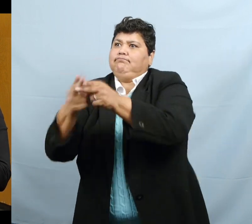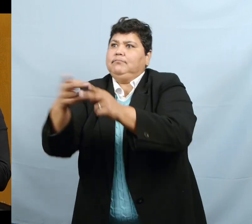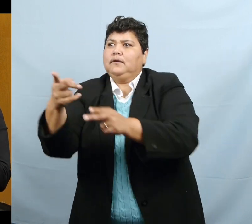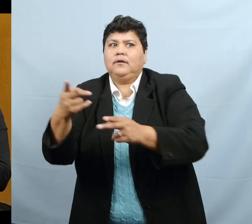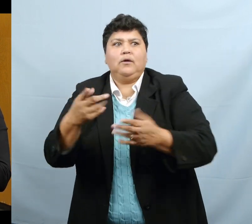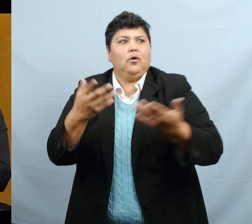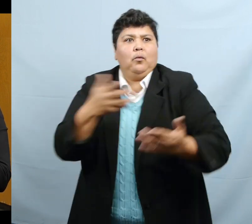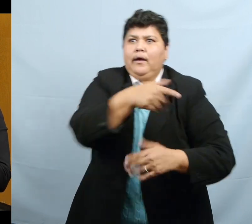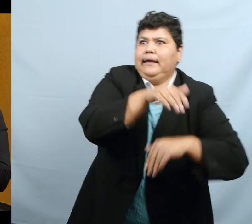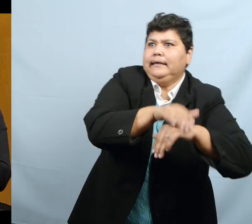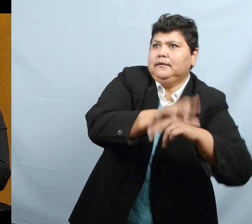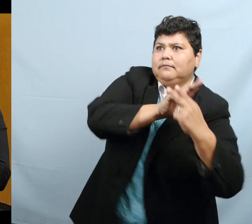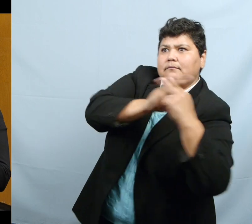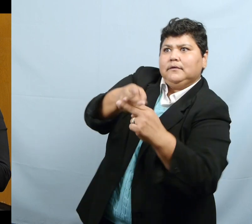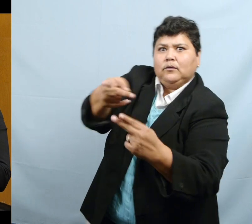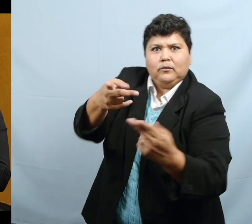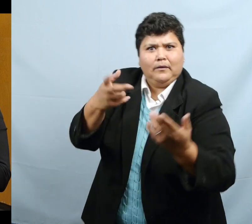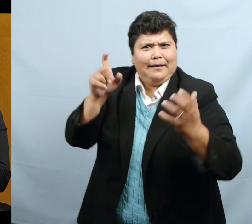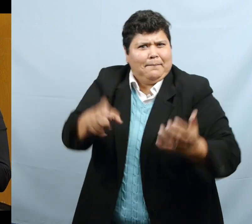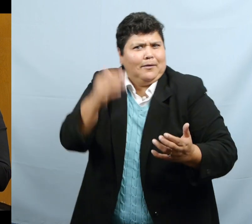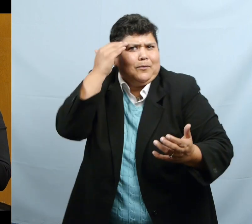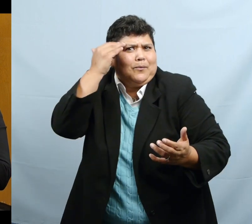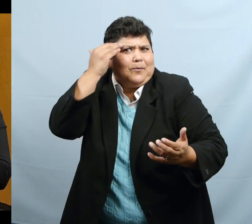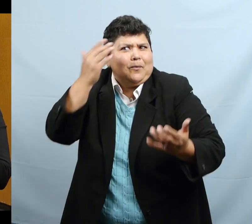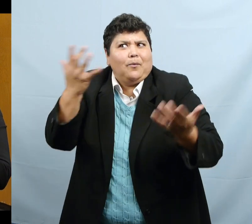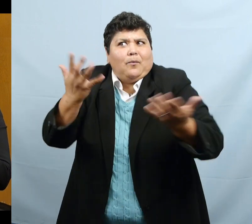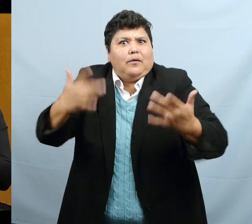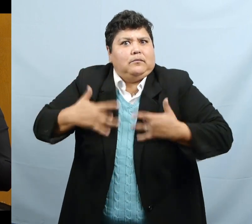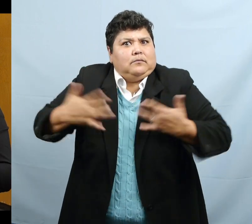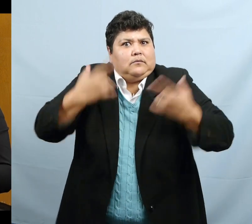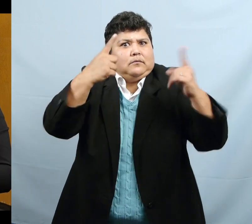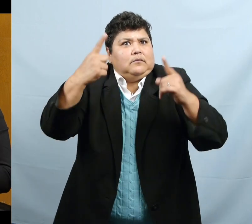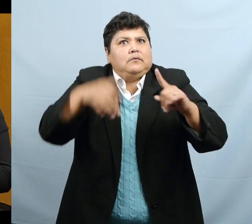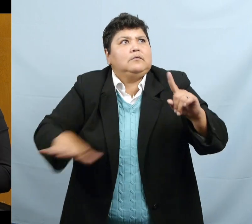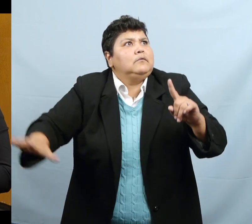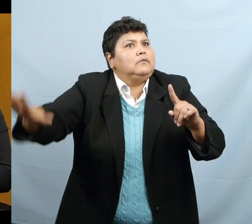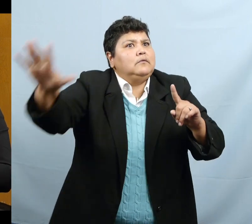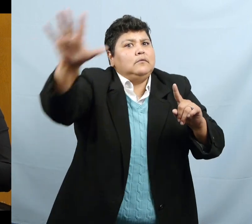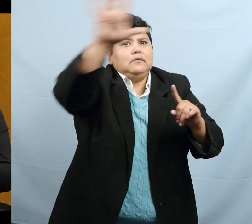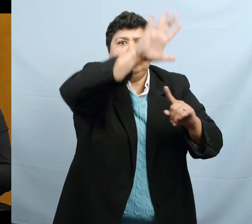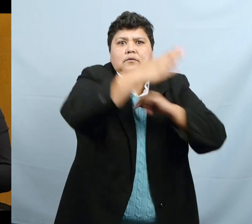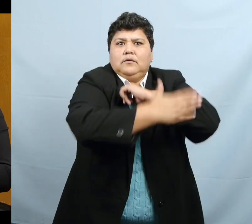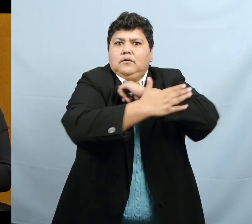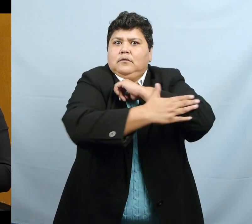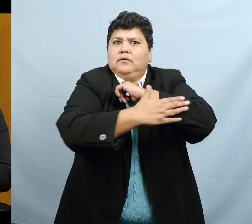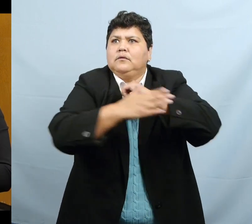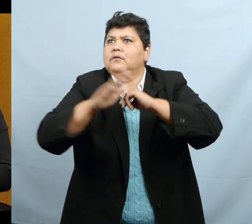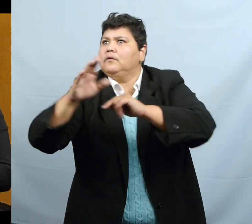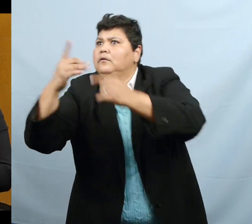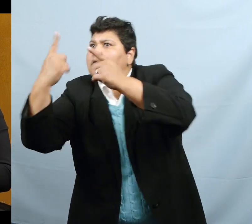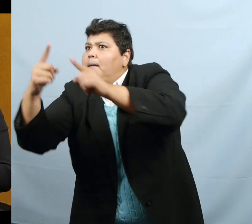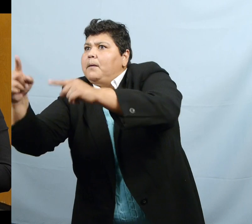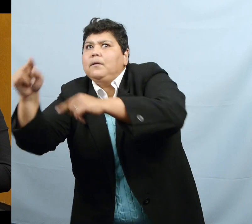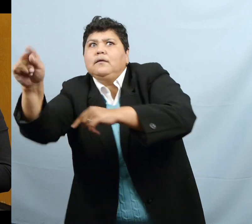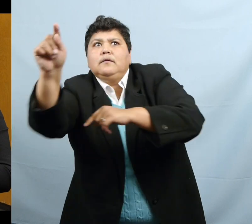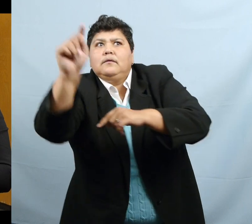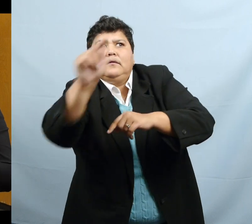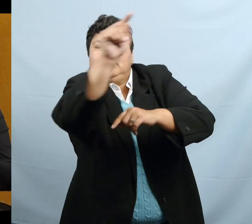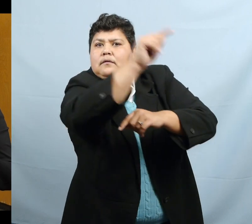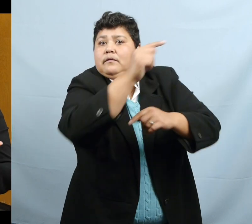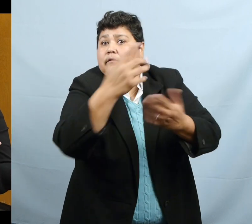need to know what's going on in the world. What's going on in other countries. Their news. They talk about